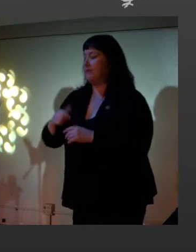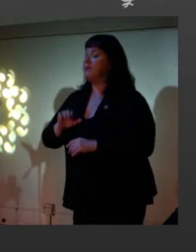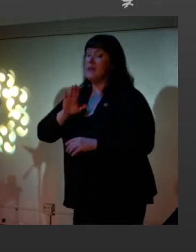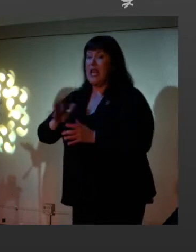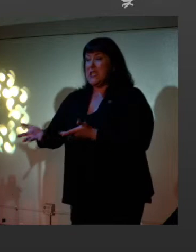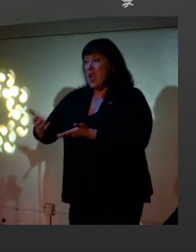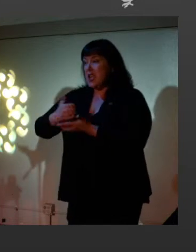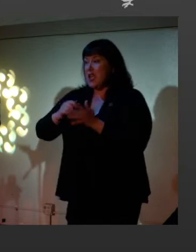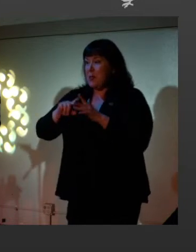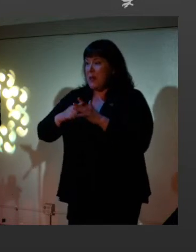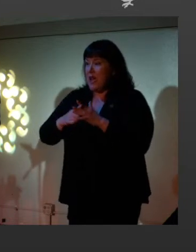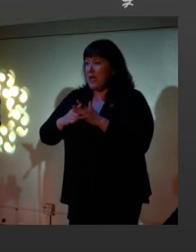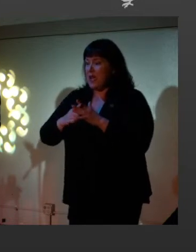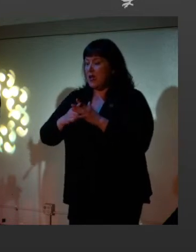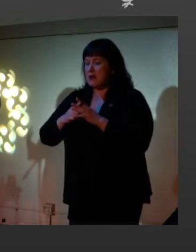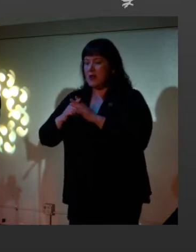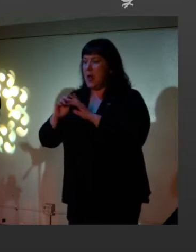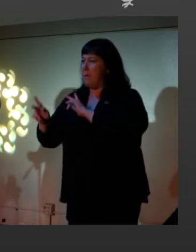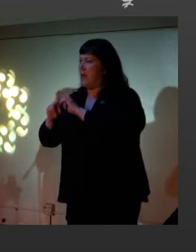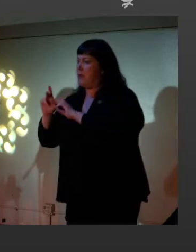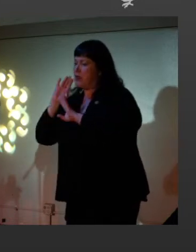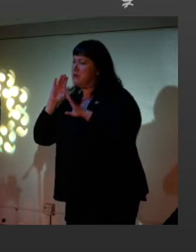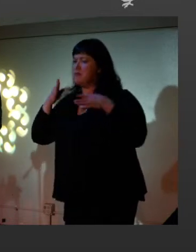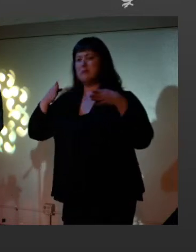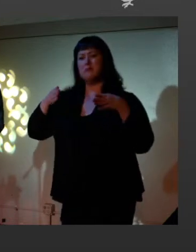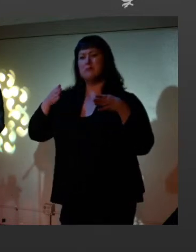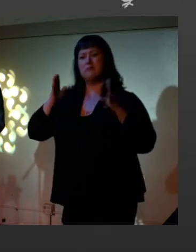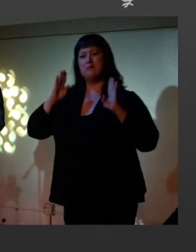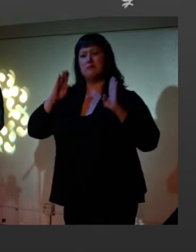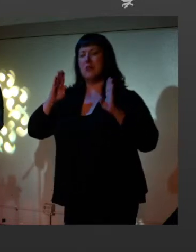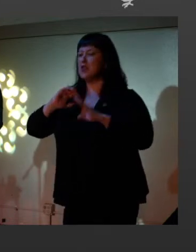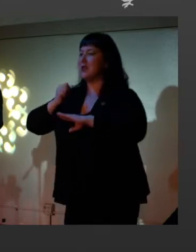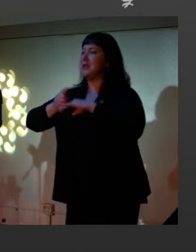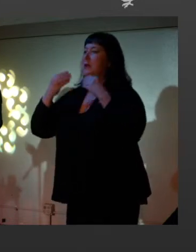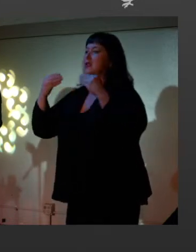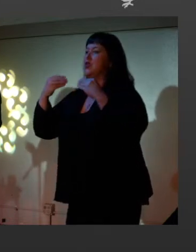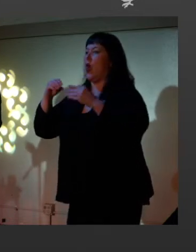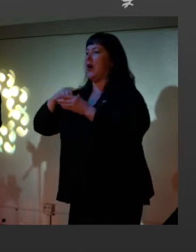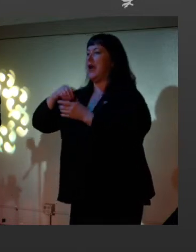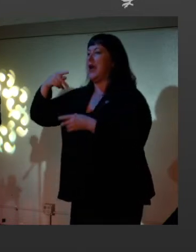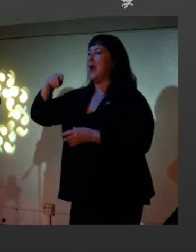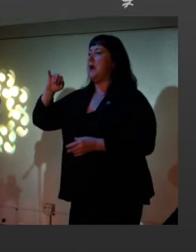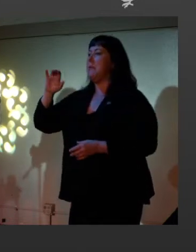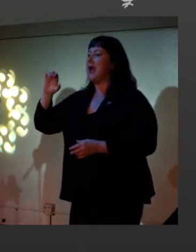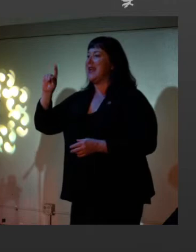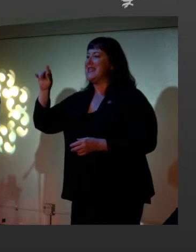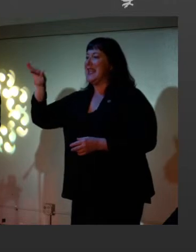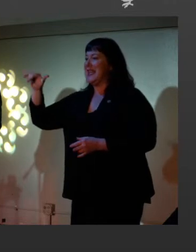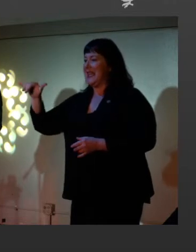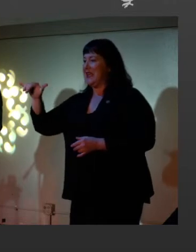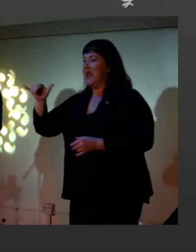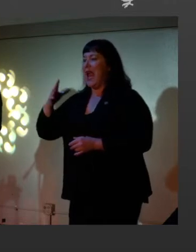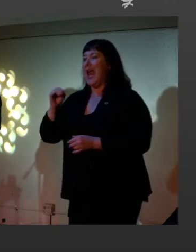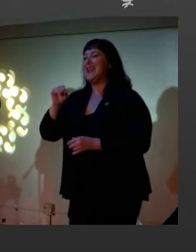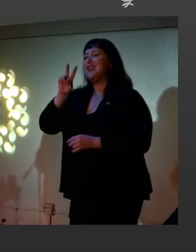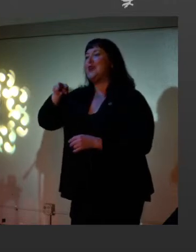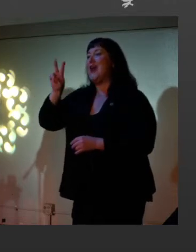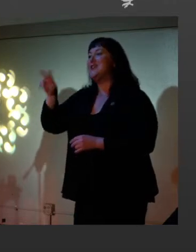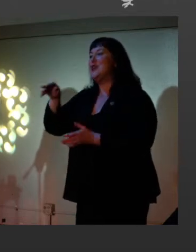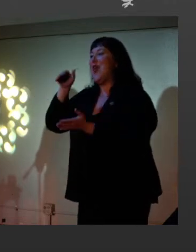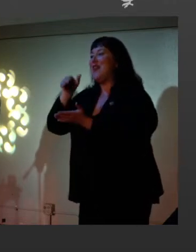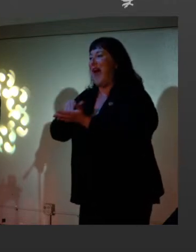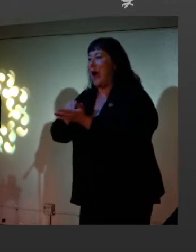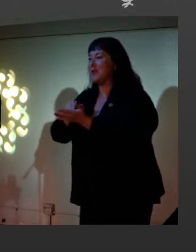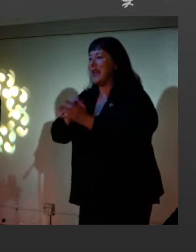collection began gathering attention, so he set up a little shop in Piccadilly, and suddenly it saw over 22,000 visitors